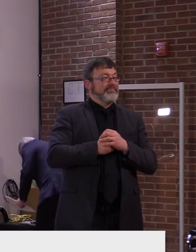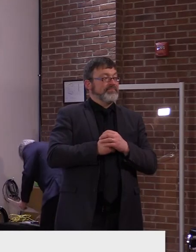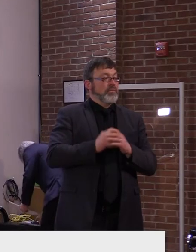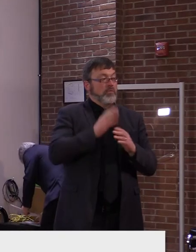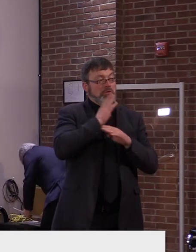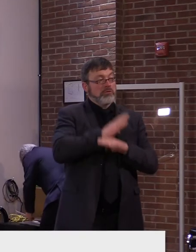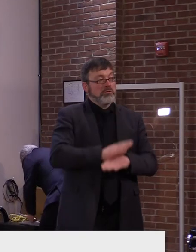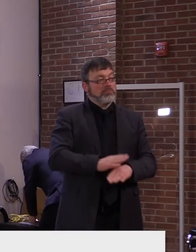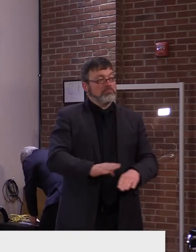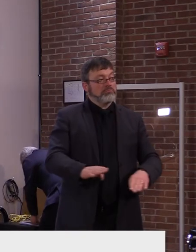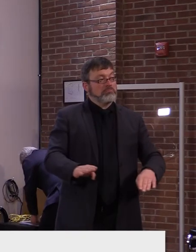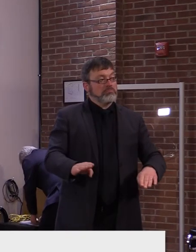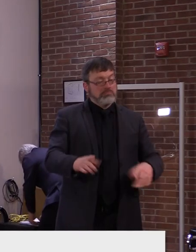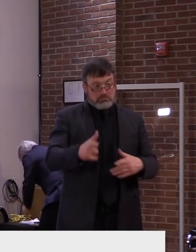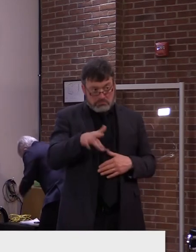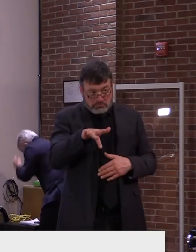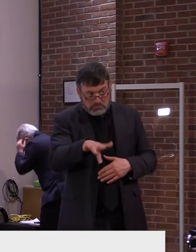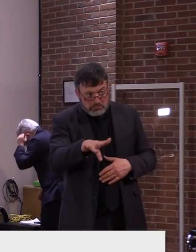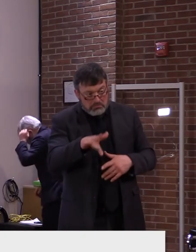to hit star six on you.